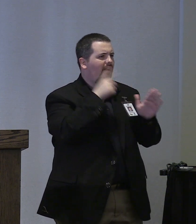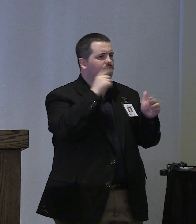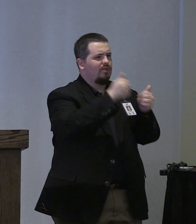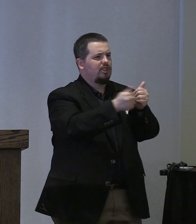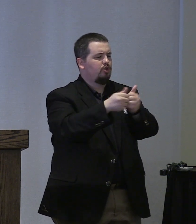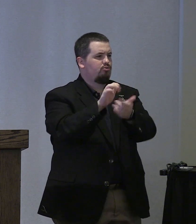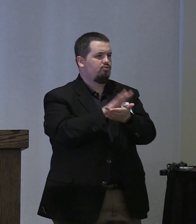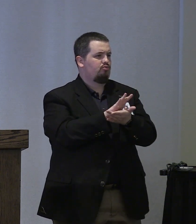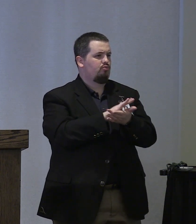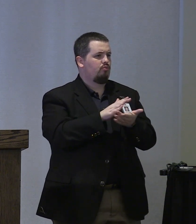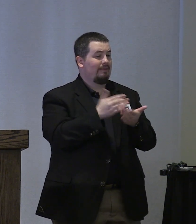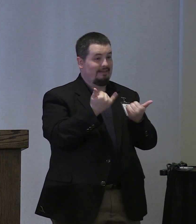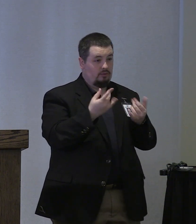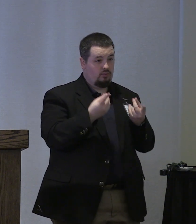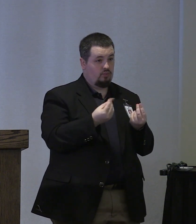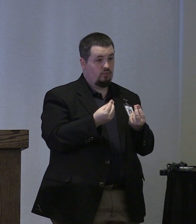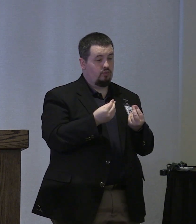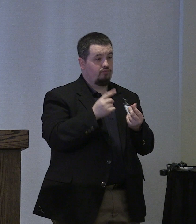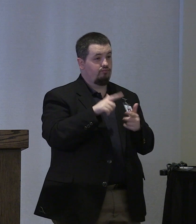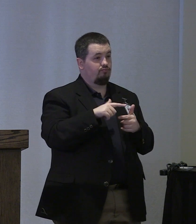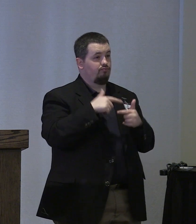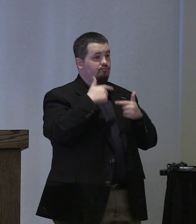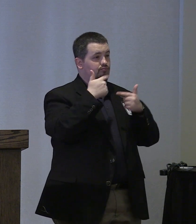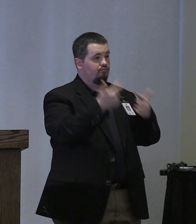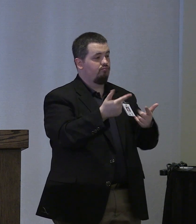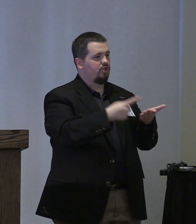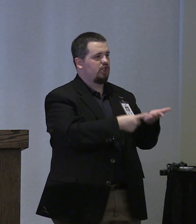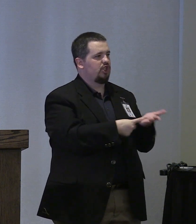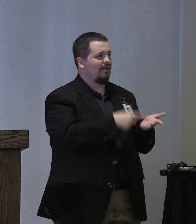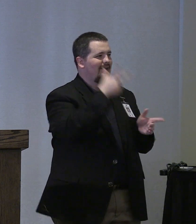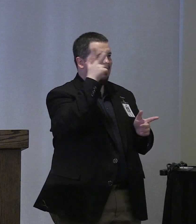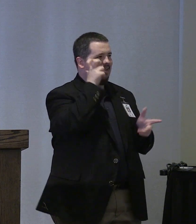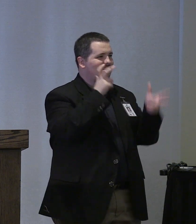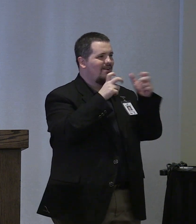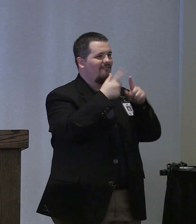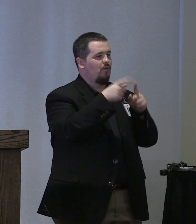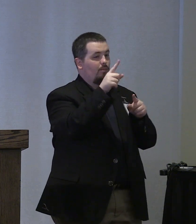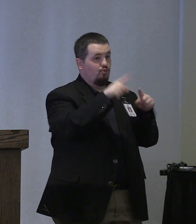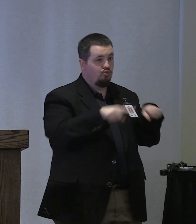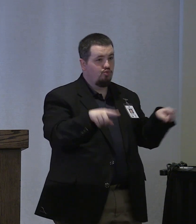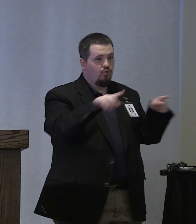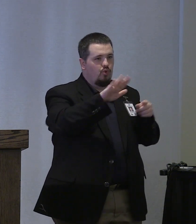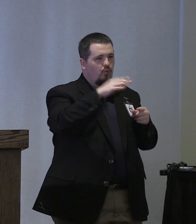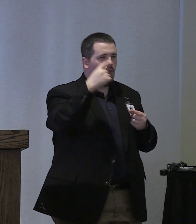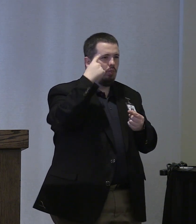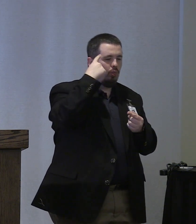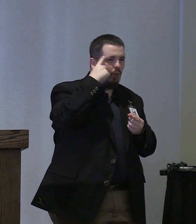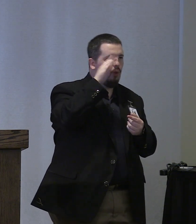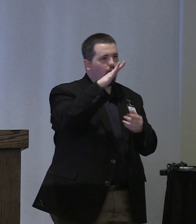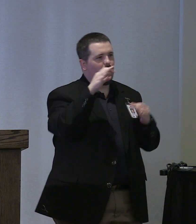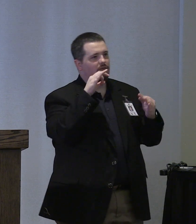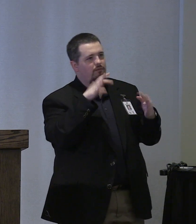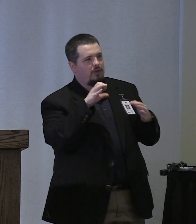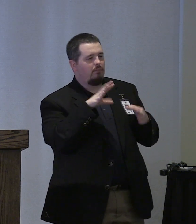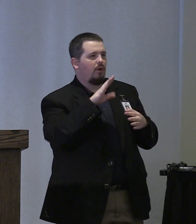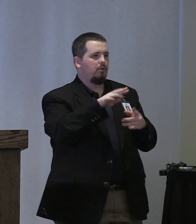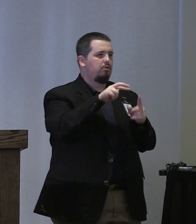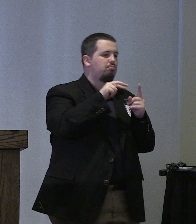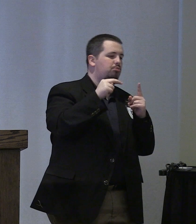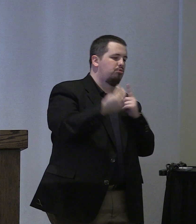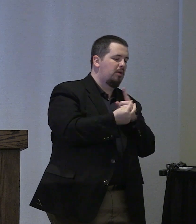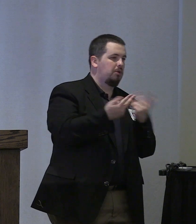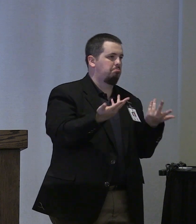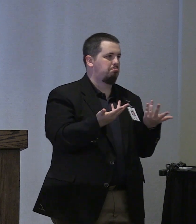and what we're going to do now is really turn and have a discussion and hear from you all kind of your thoughts your inputs your perspectives